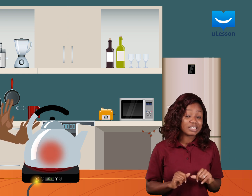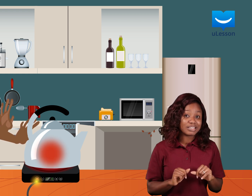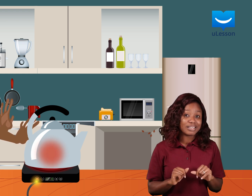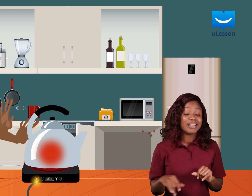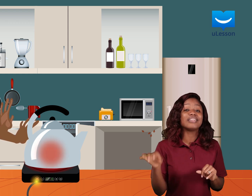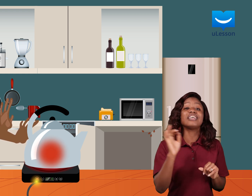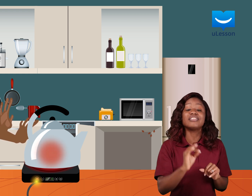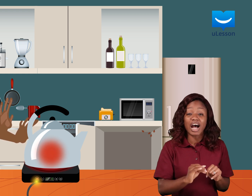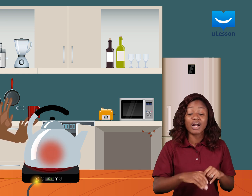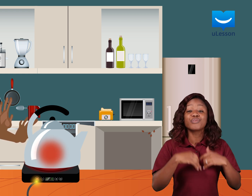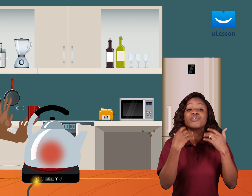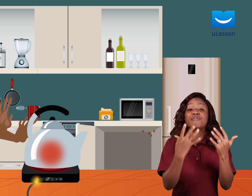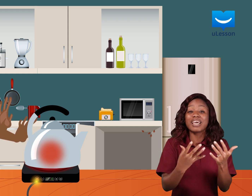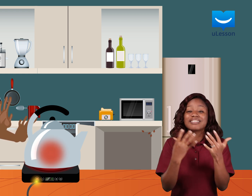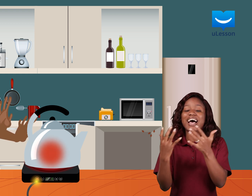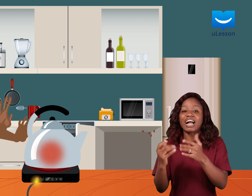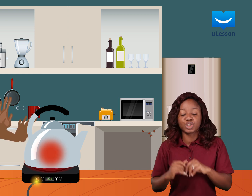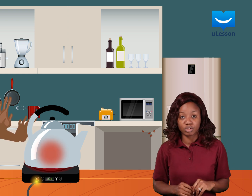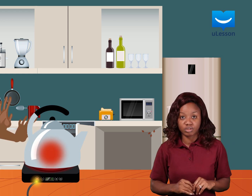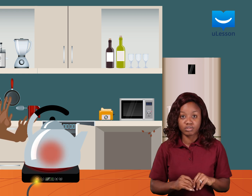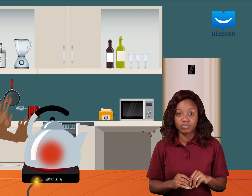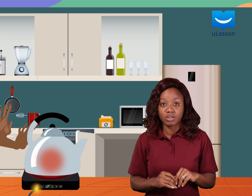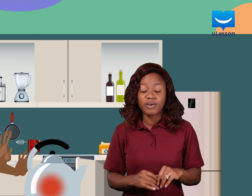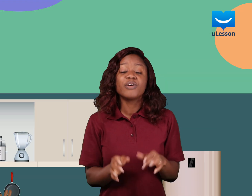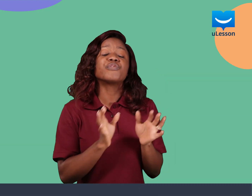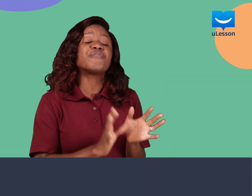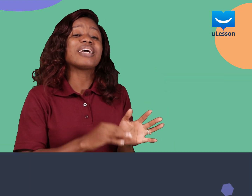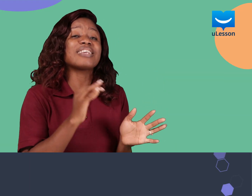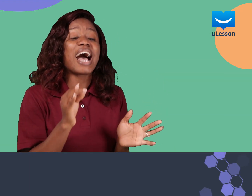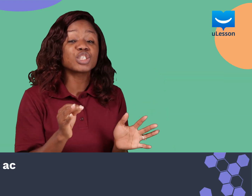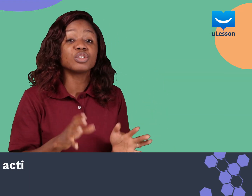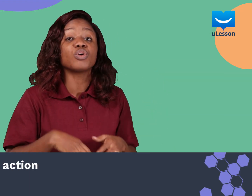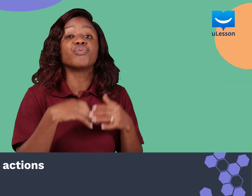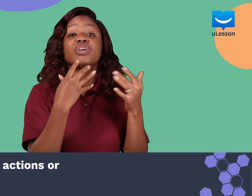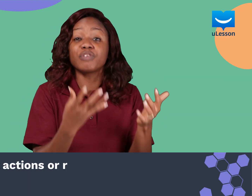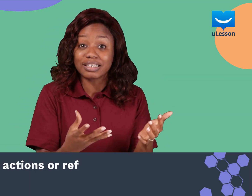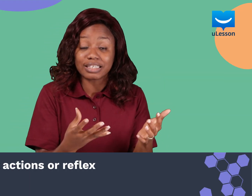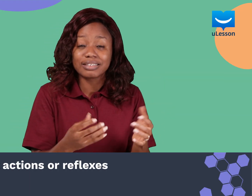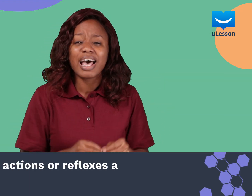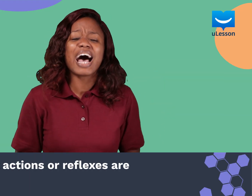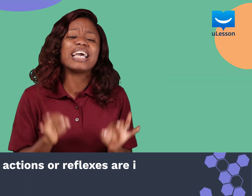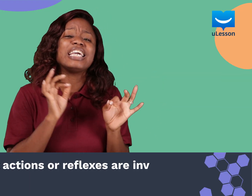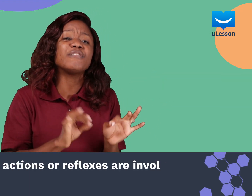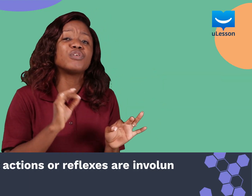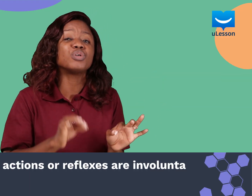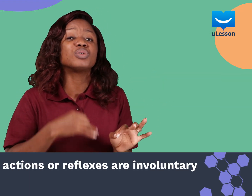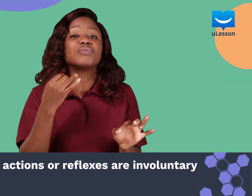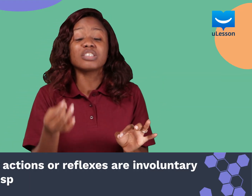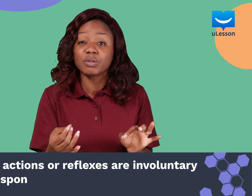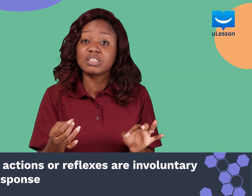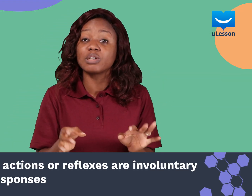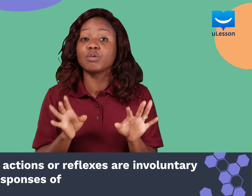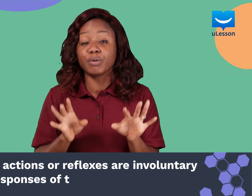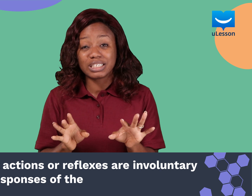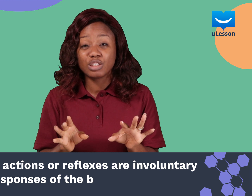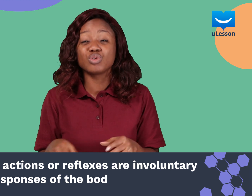when you sneeze, these are reflex actions. Reflex actions or reflexes are involuntary